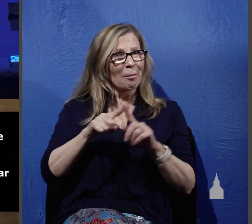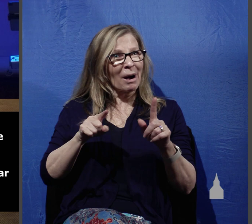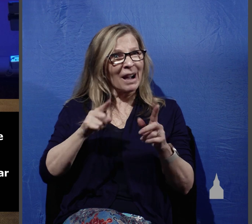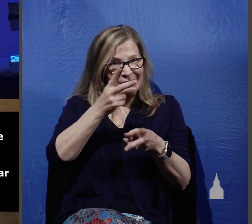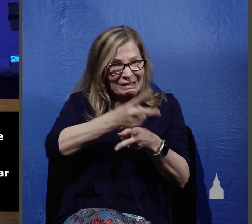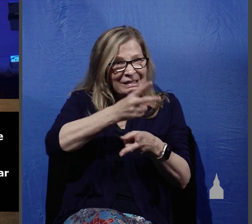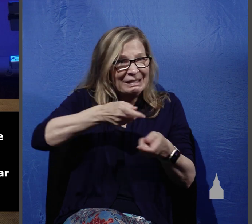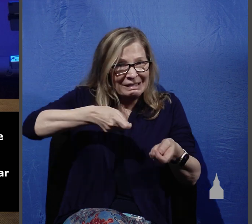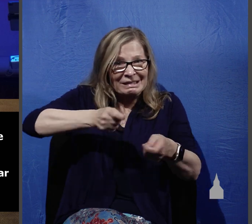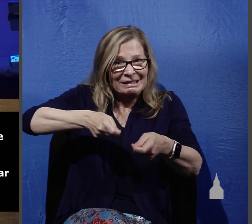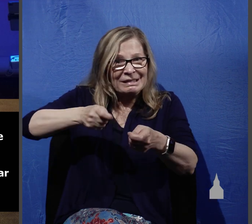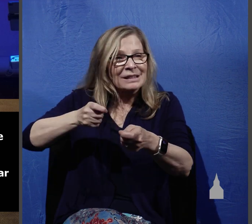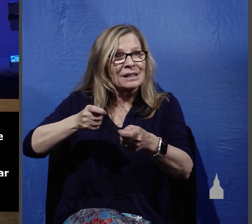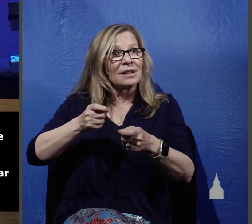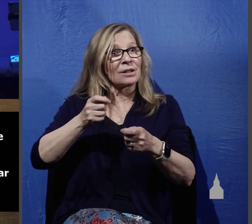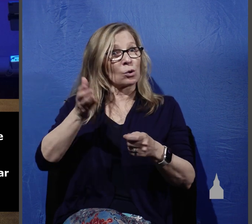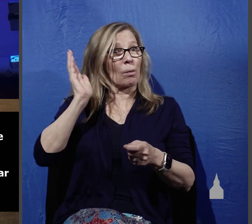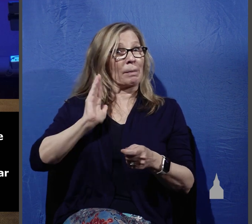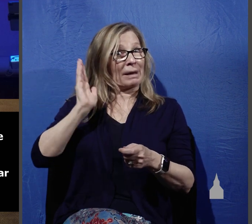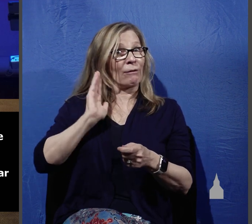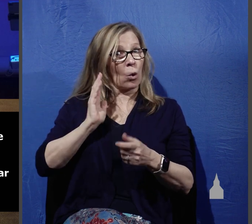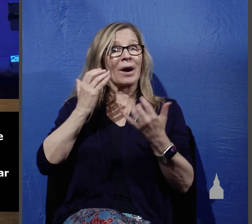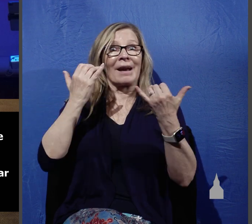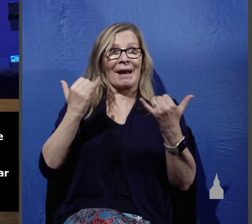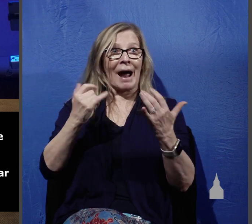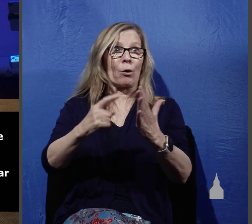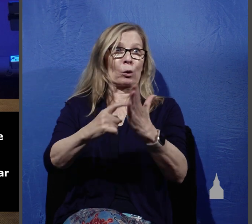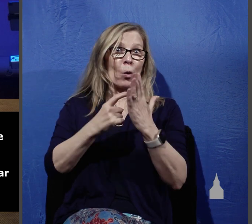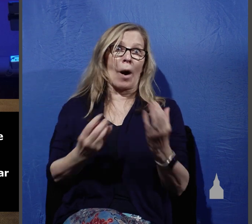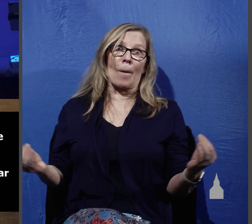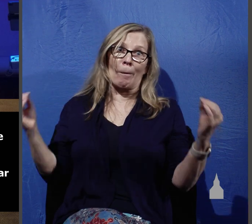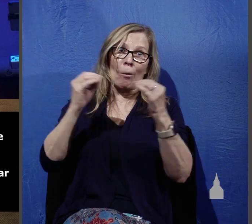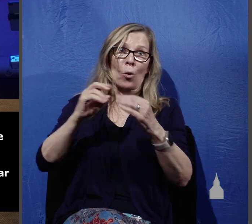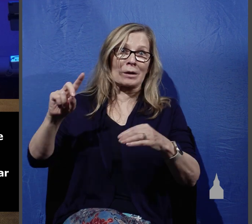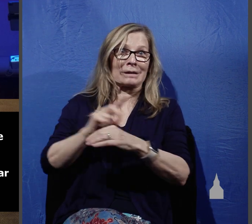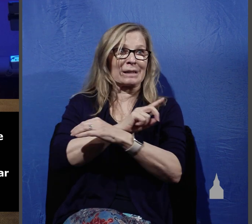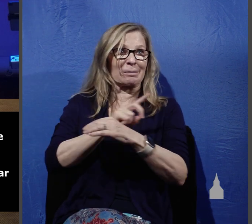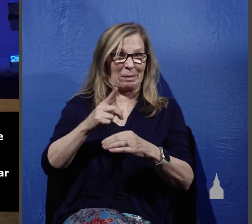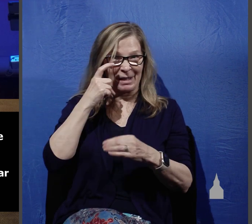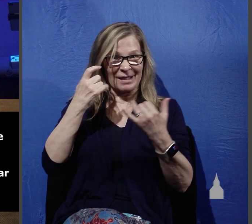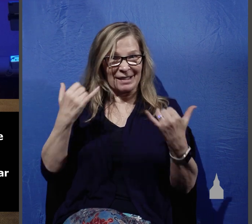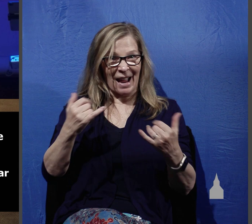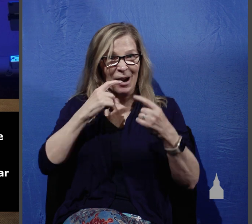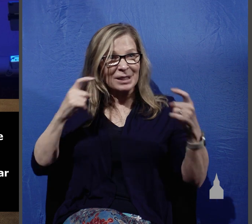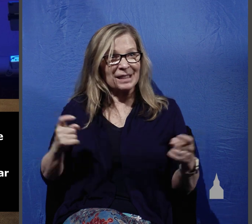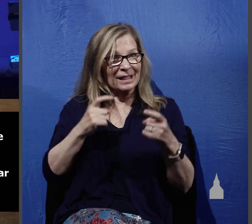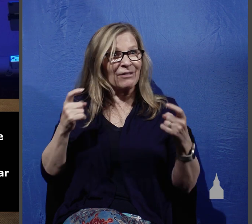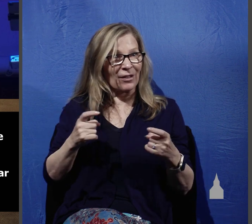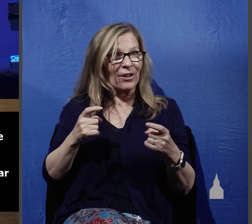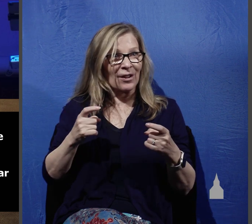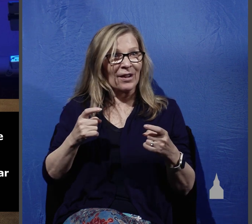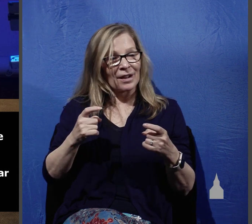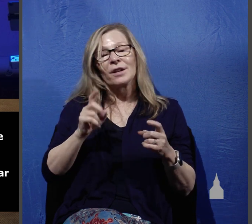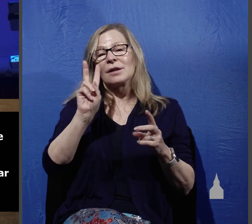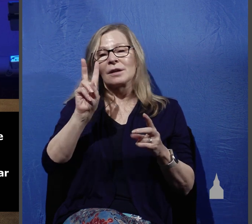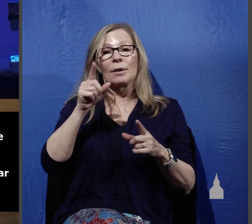much more does he require the discipline of labor now that he has fallen. Work is always healthier for us than idleness.